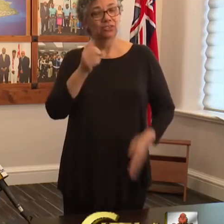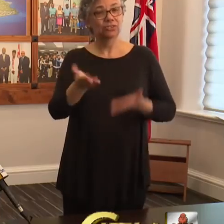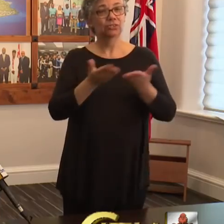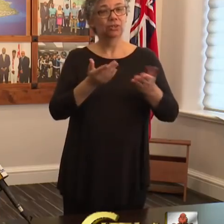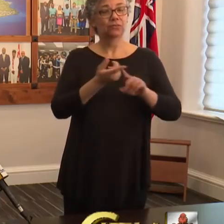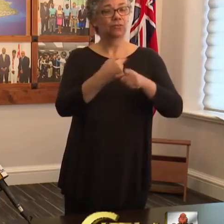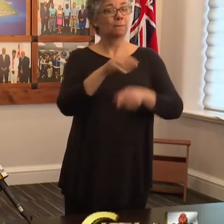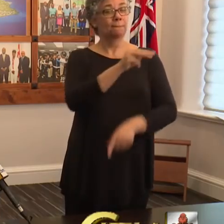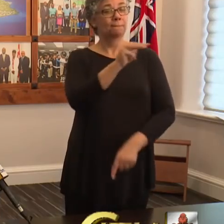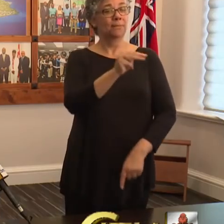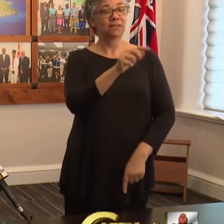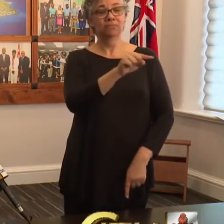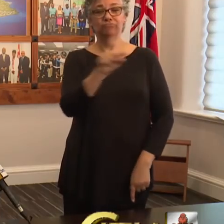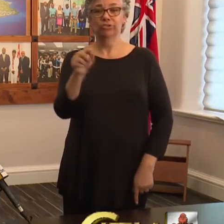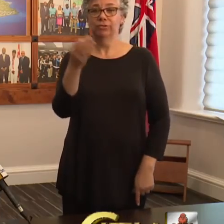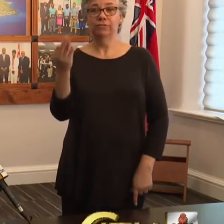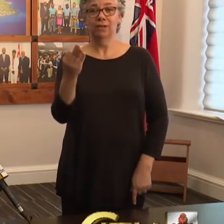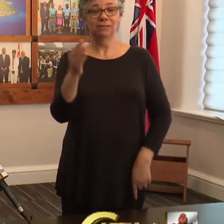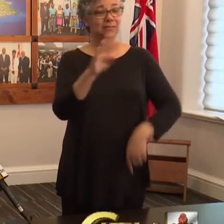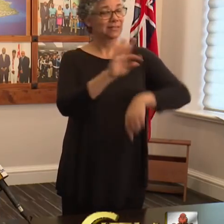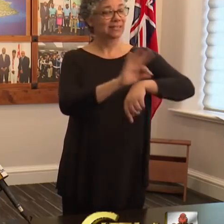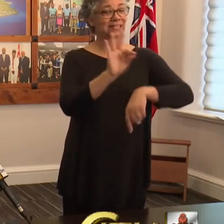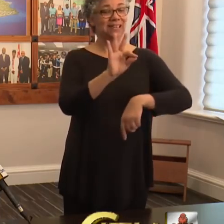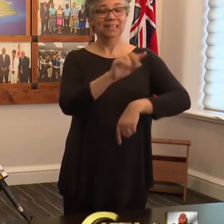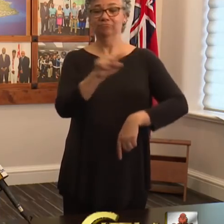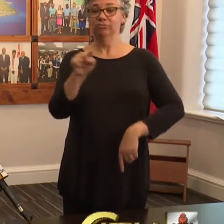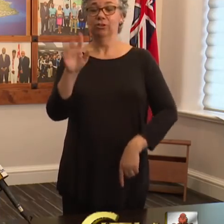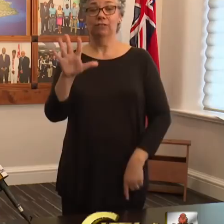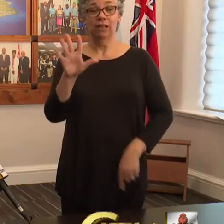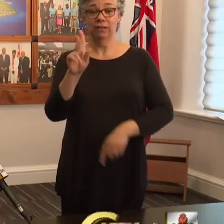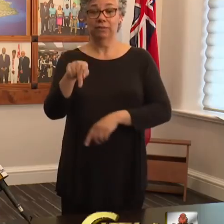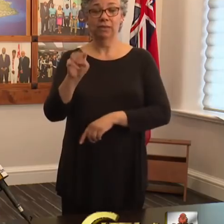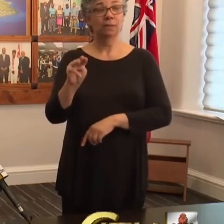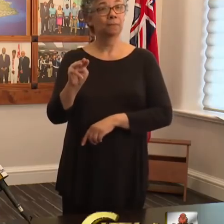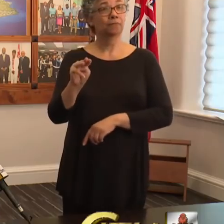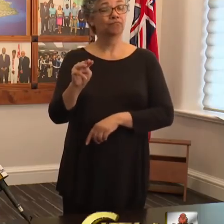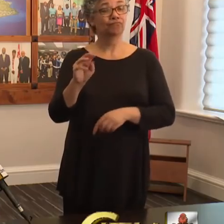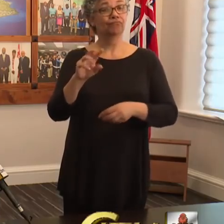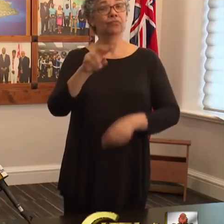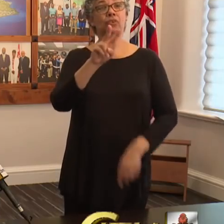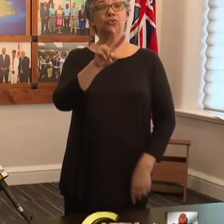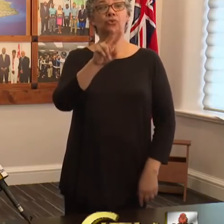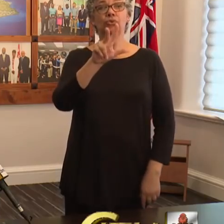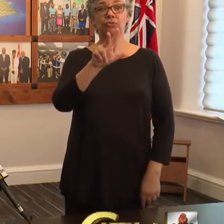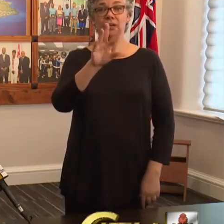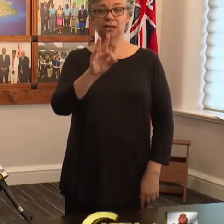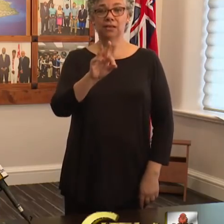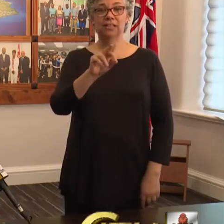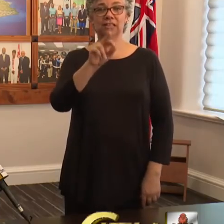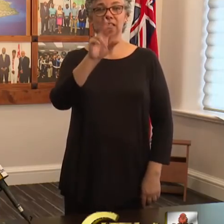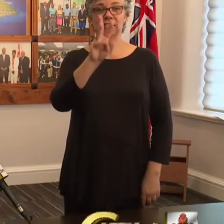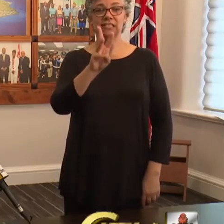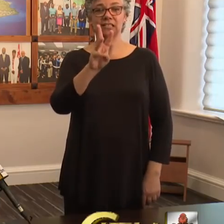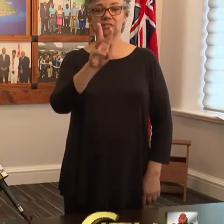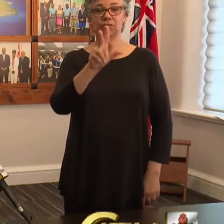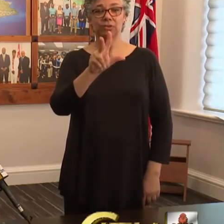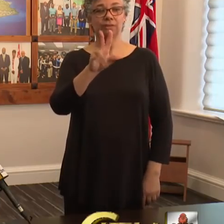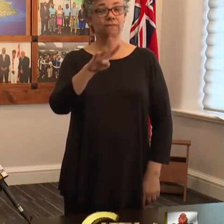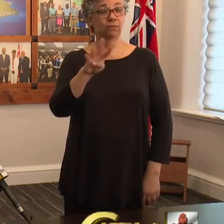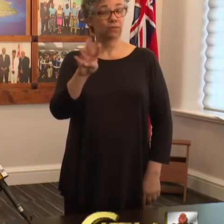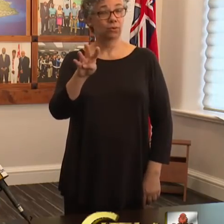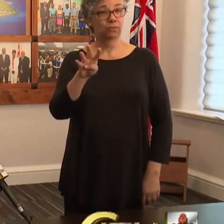Mondays to Fridays 9 a.m. until 5 p.m. This number is 239-6344.